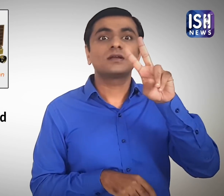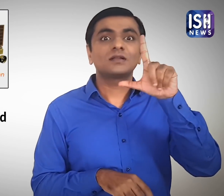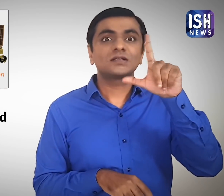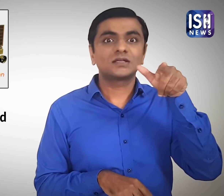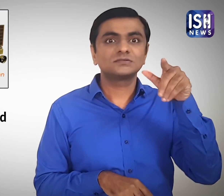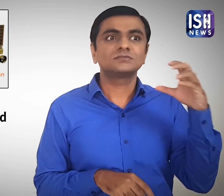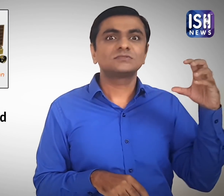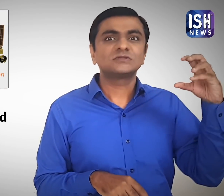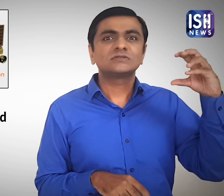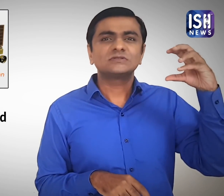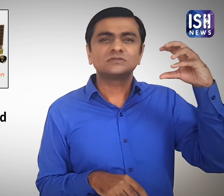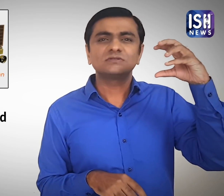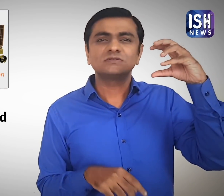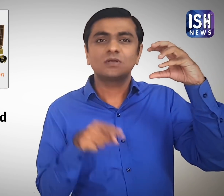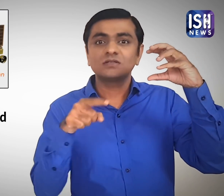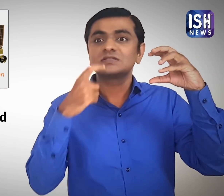-2's Vikram Lander on the Moon.